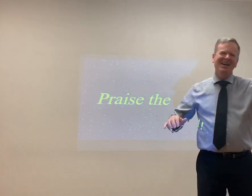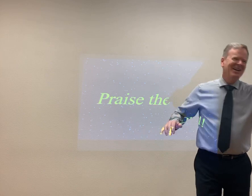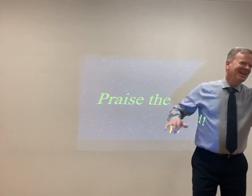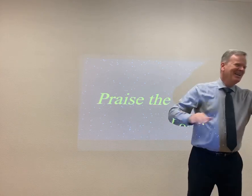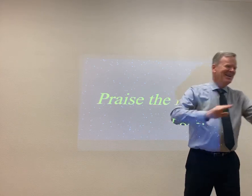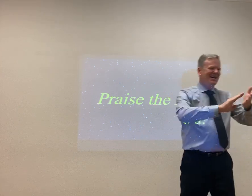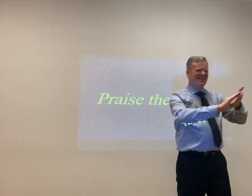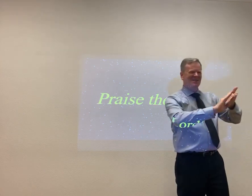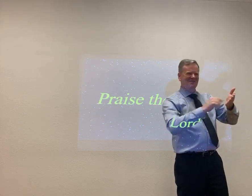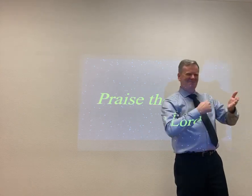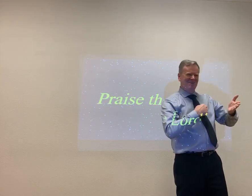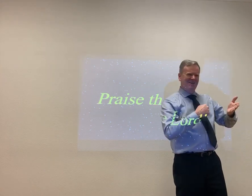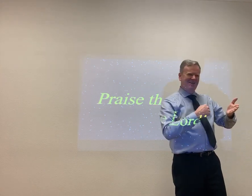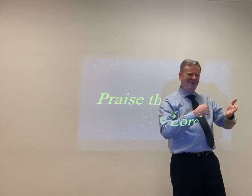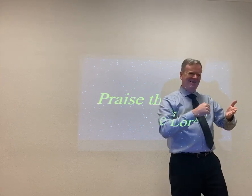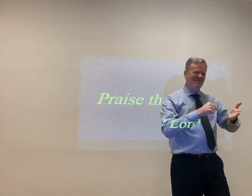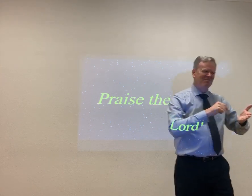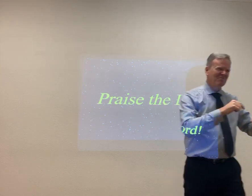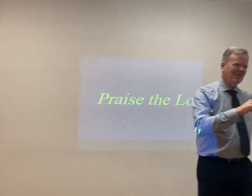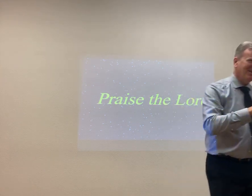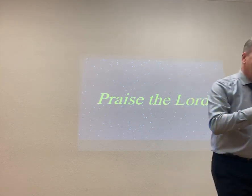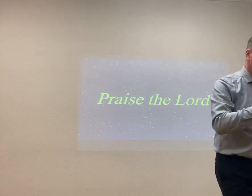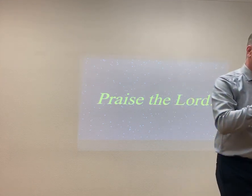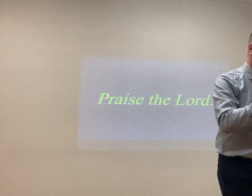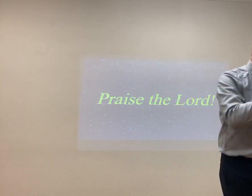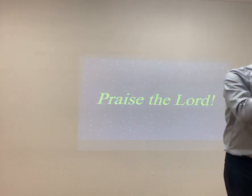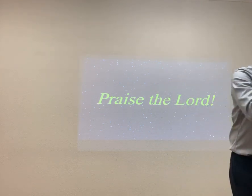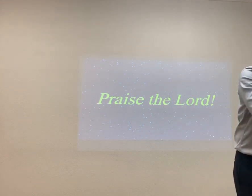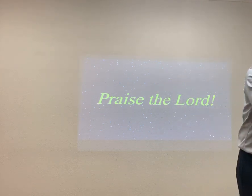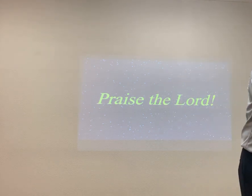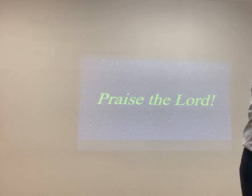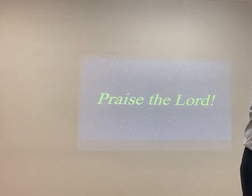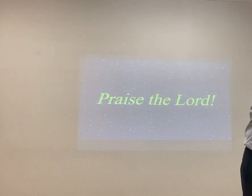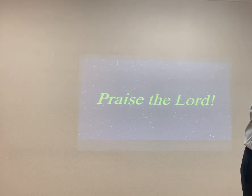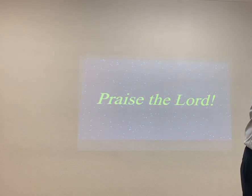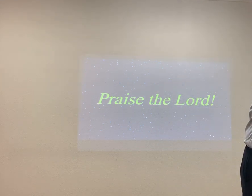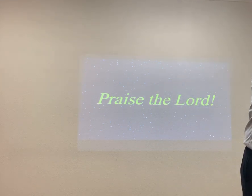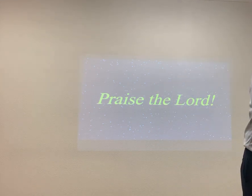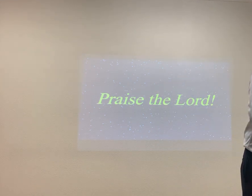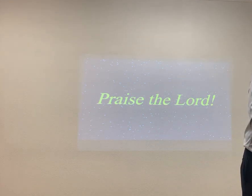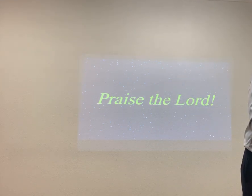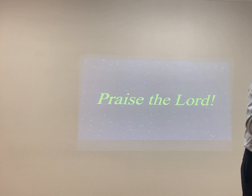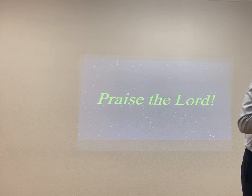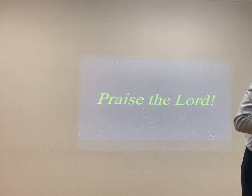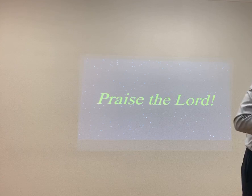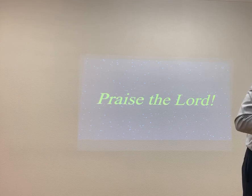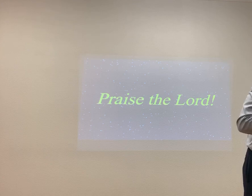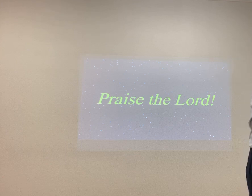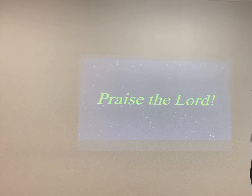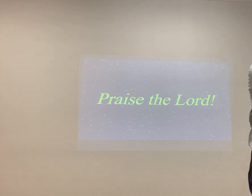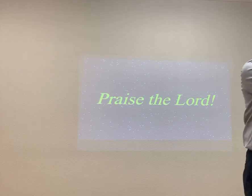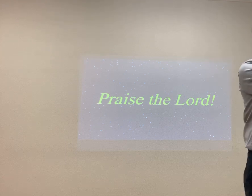here. Excuse me. Only when God's will. Is that why you're here? No, okay.